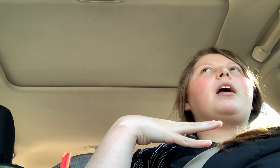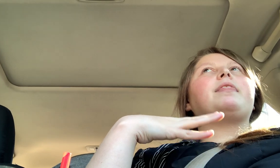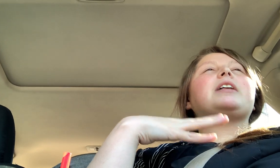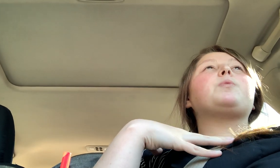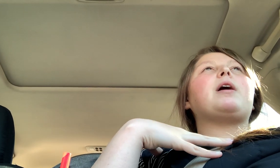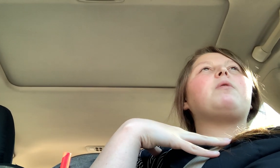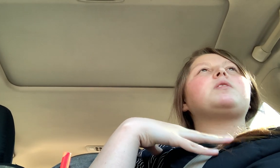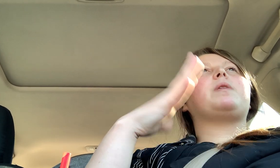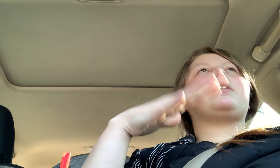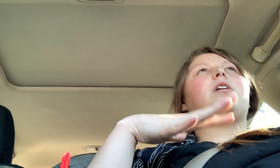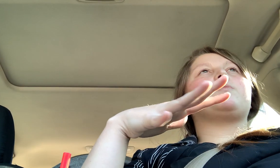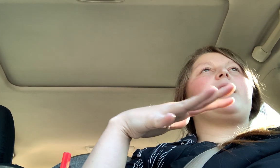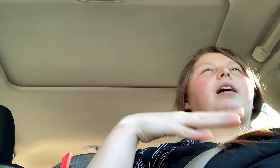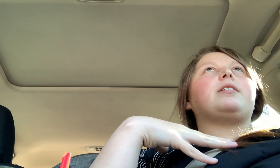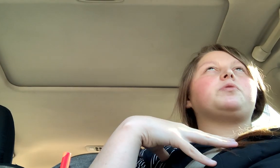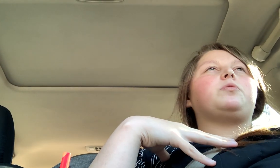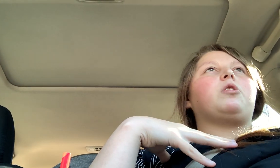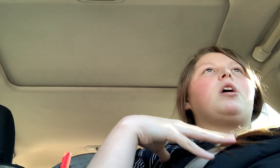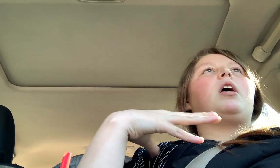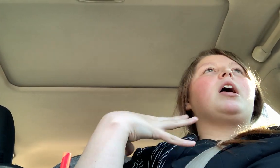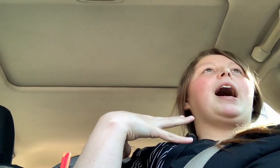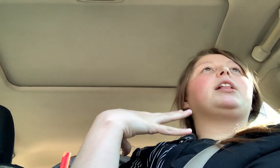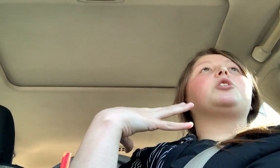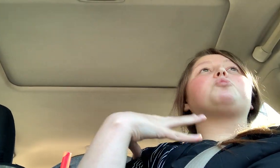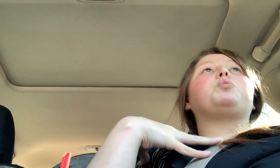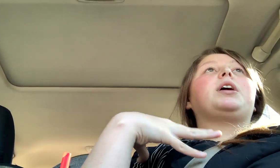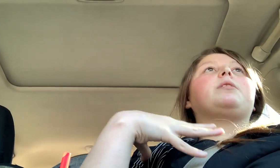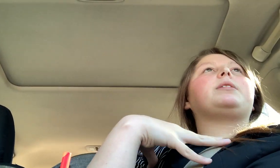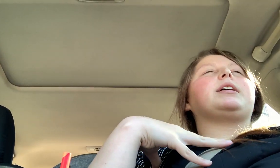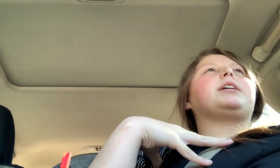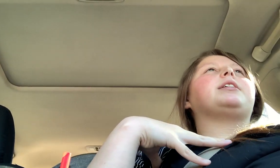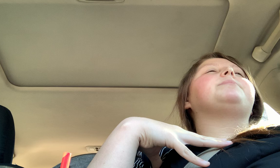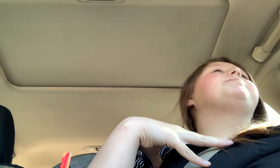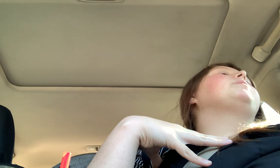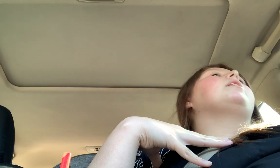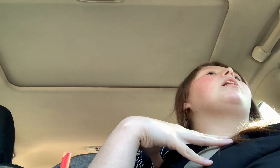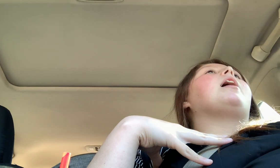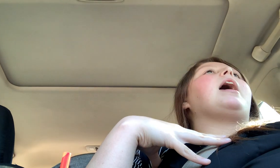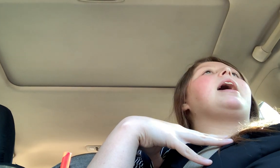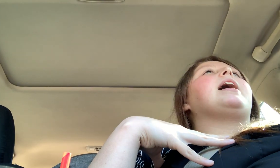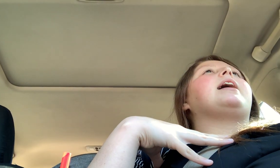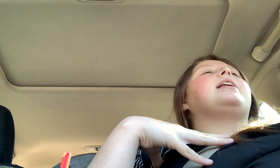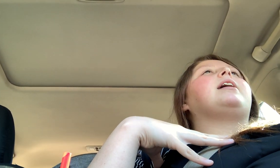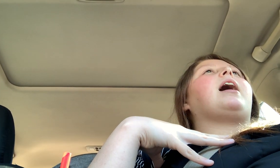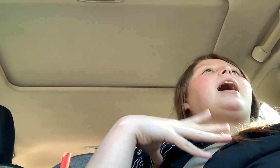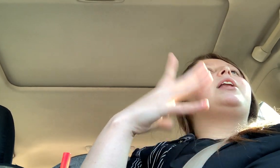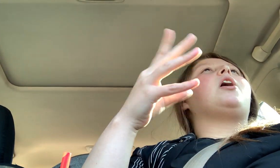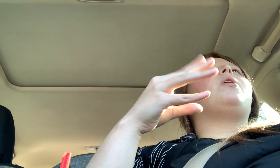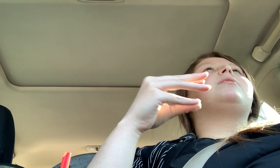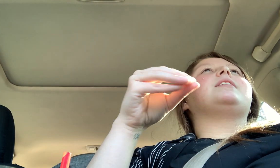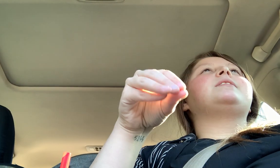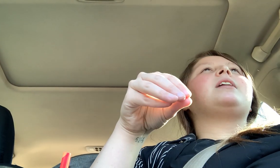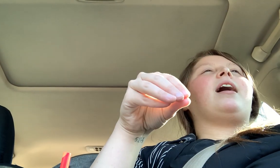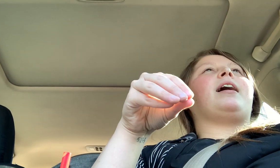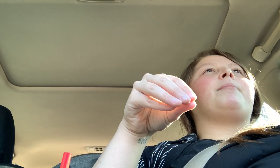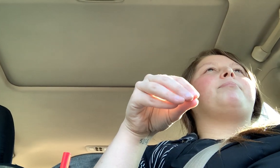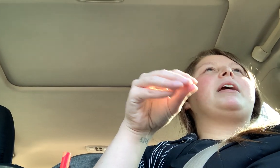That's what I was when I lost weight in high school. I looked really, really good. And I know this time being